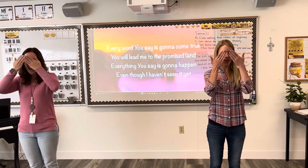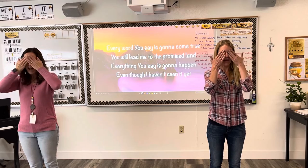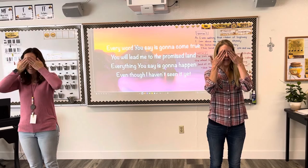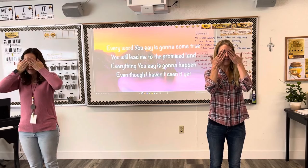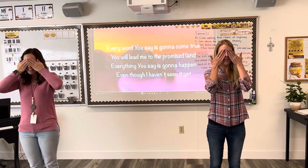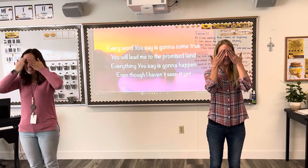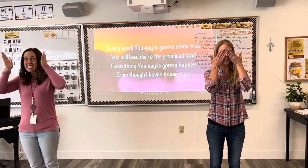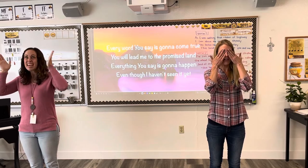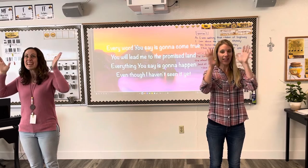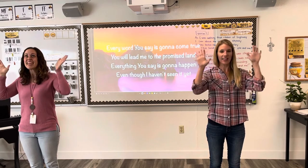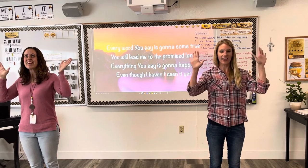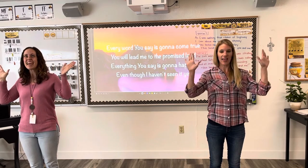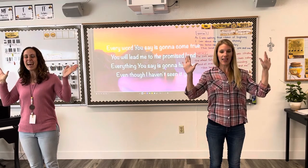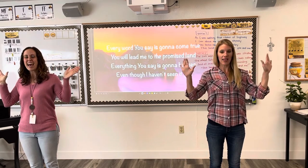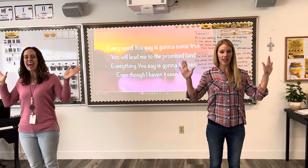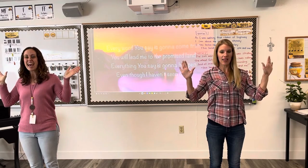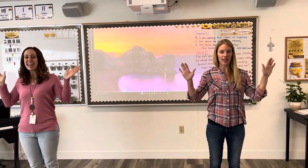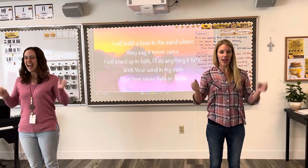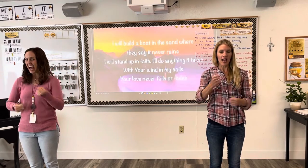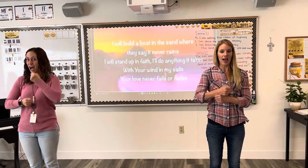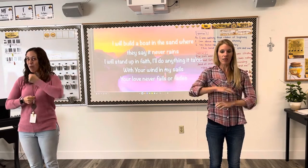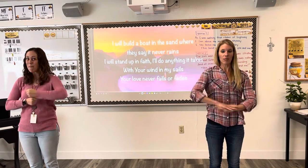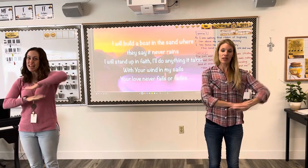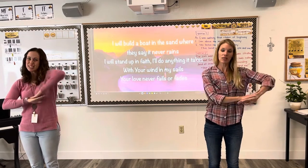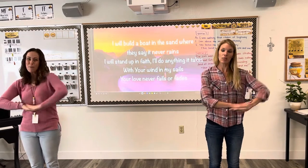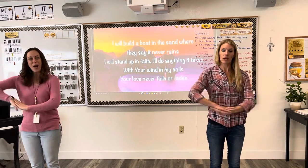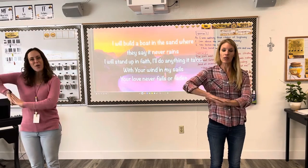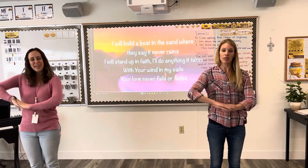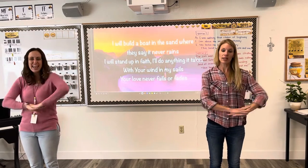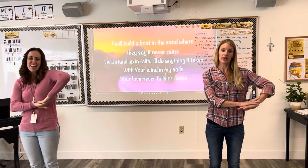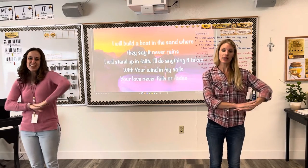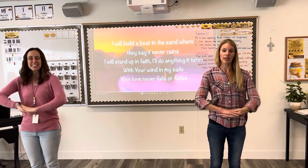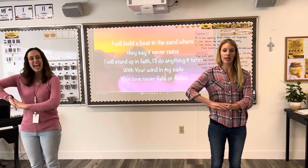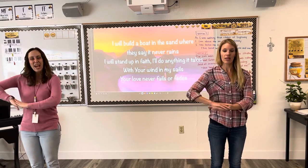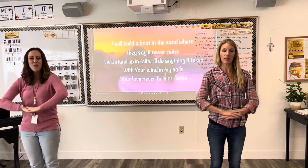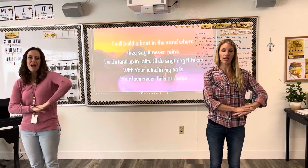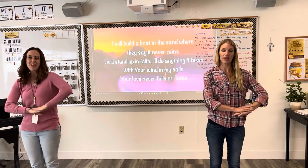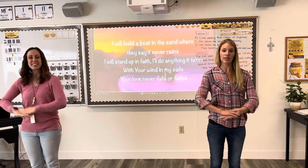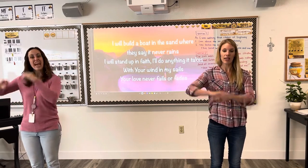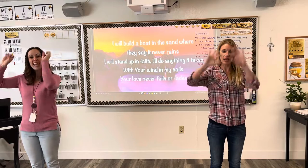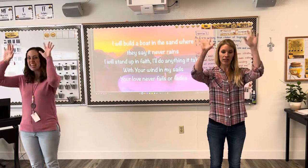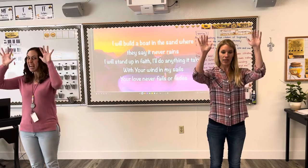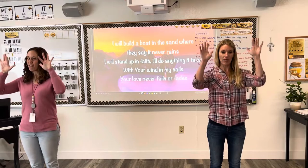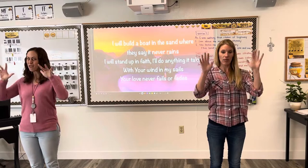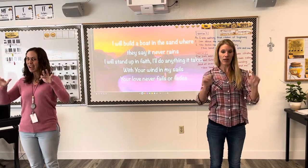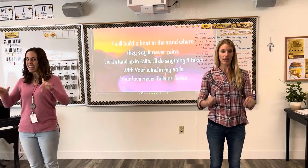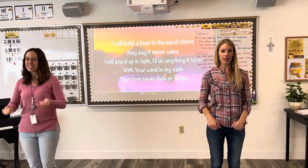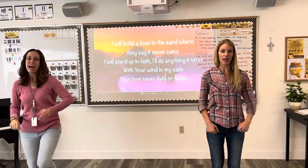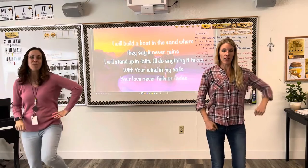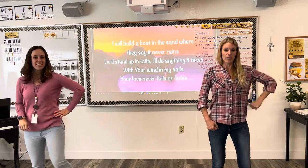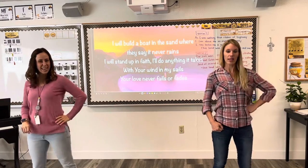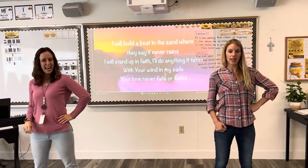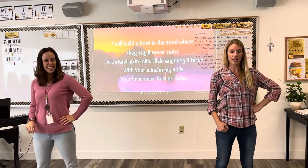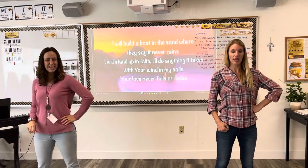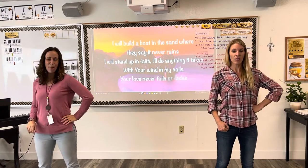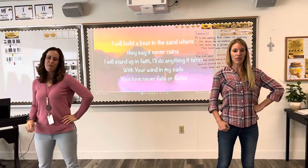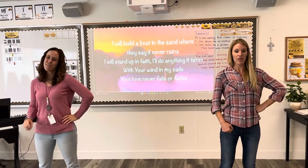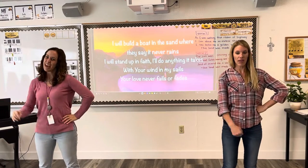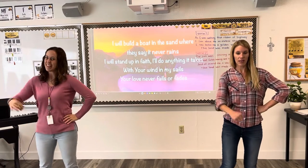haven't seen it yet I will build a boat in the state Where they say it never rains I will stand up and fade